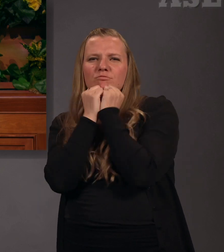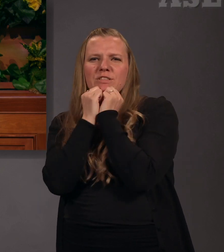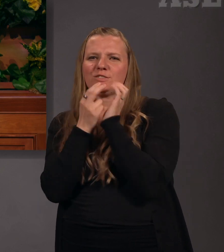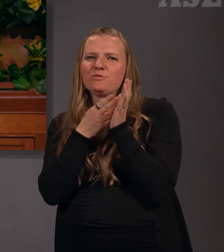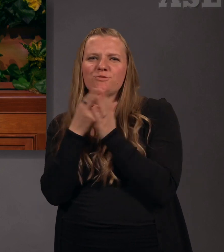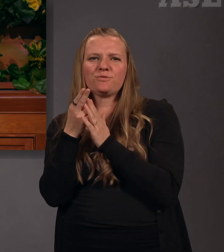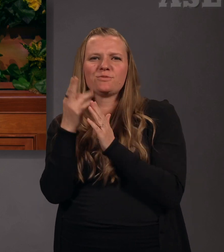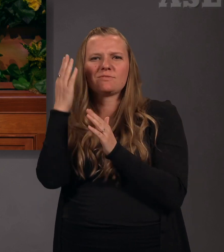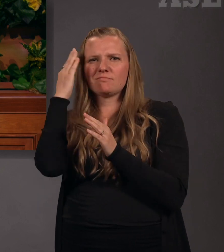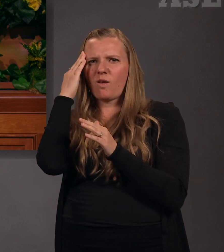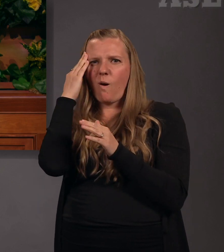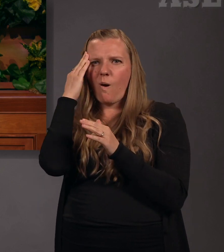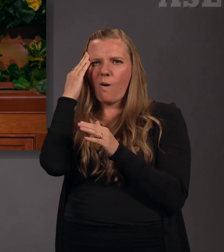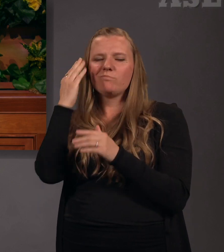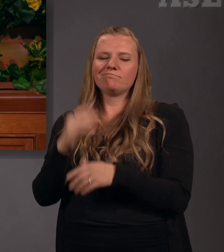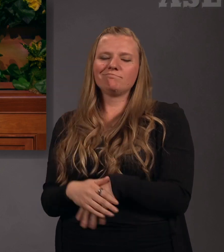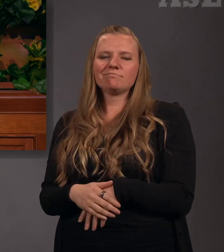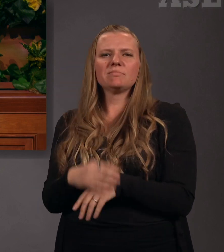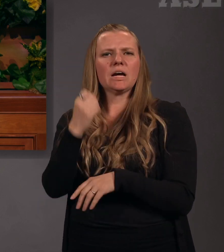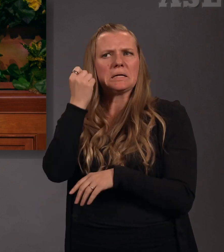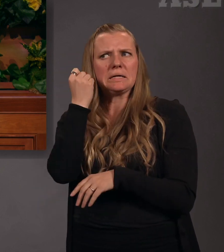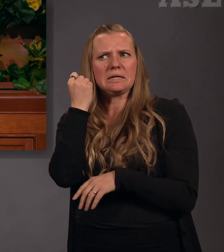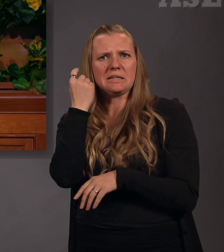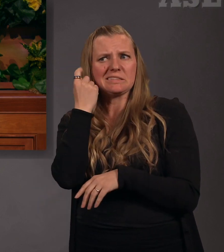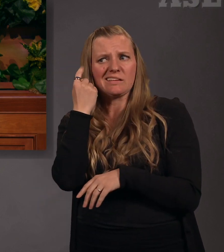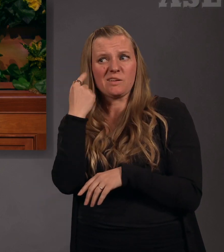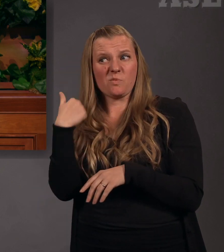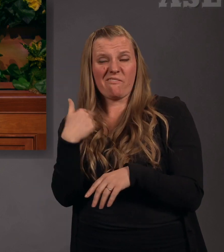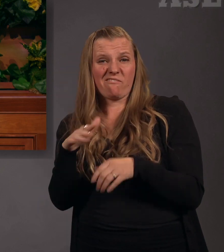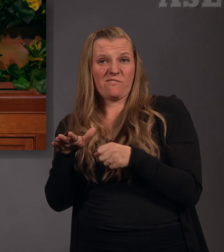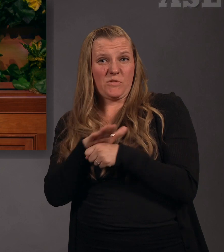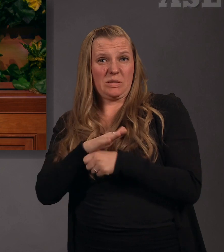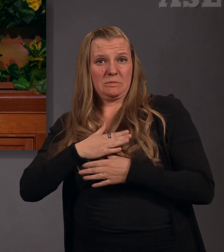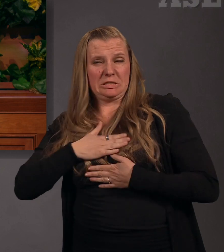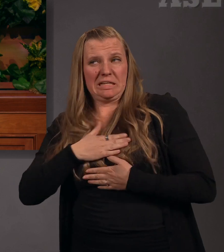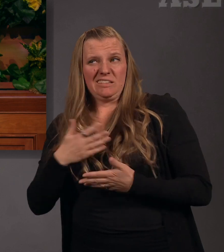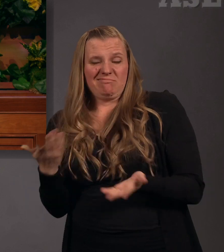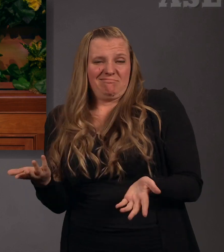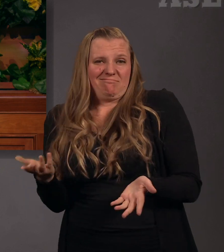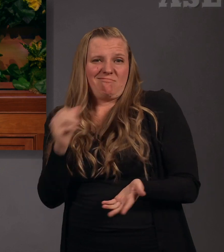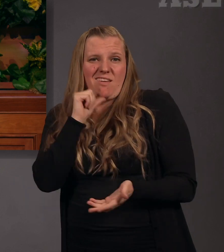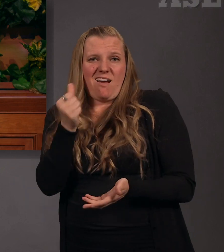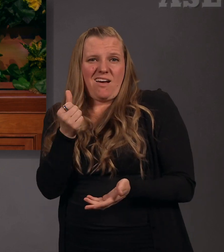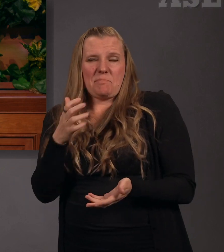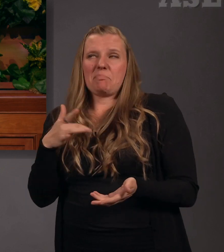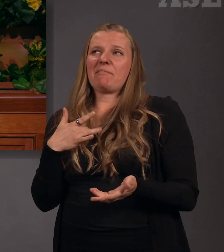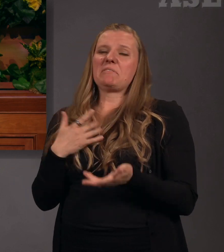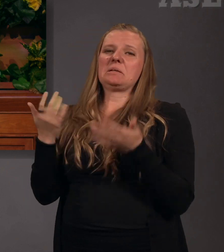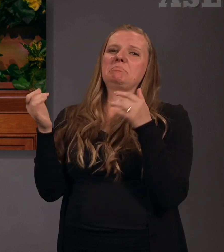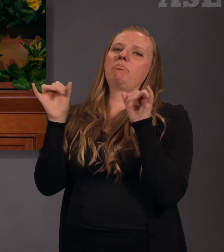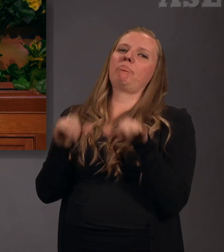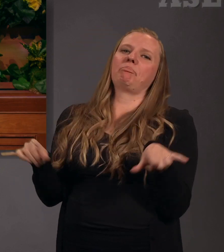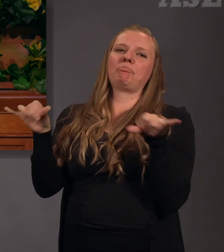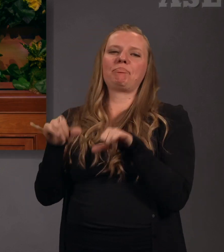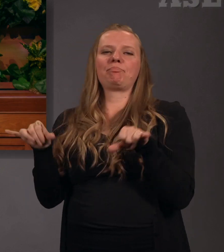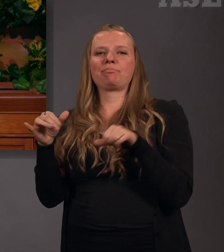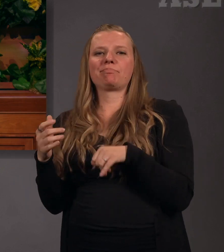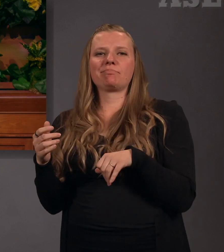us to take these glorious eternal truths for granted. They have become second nature to us. Sometimes